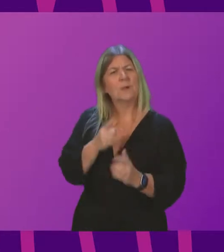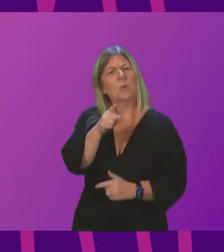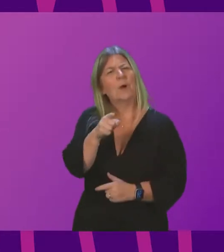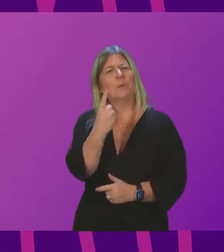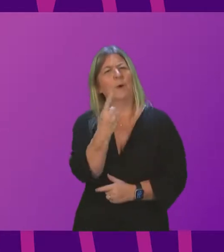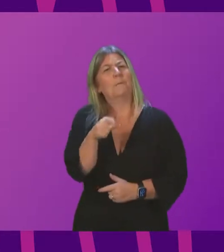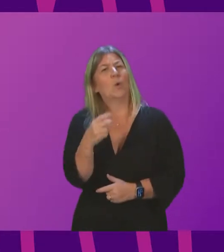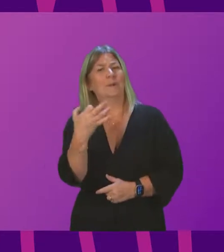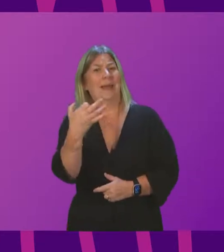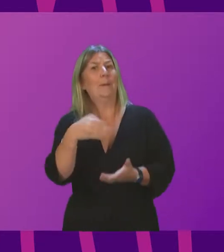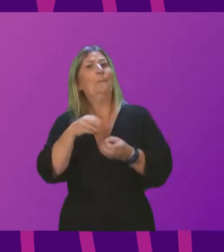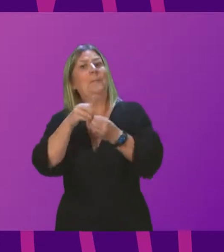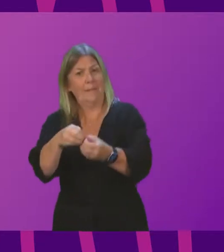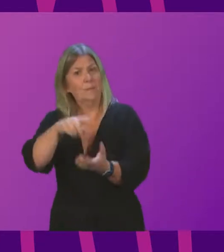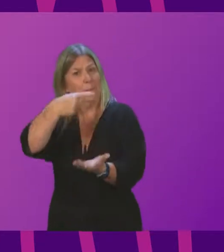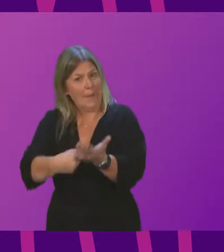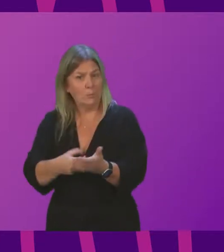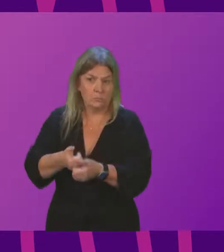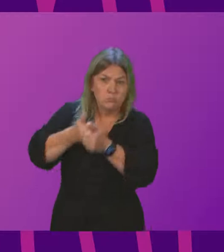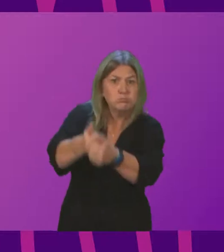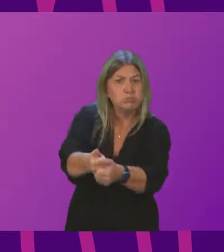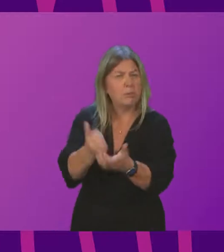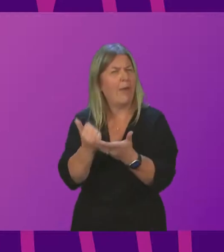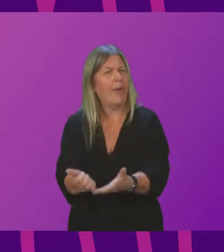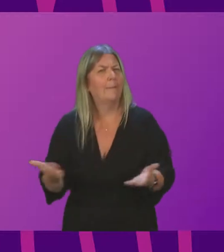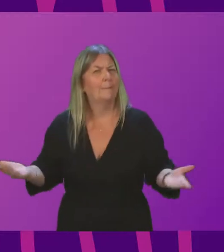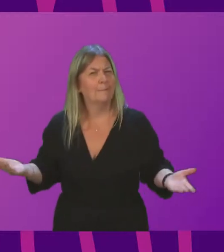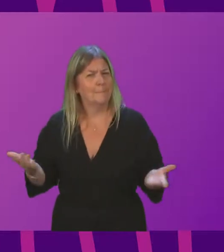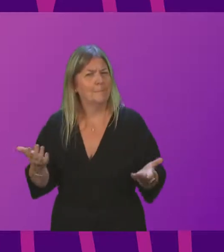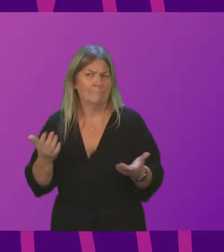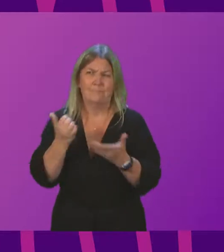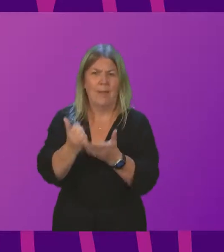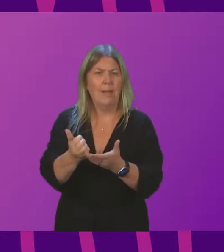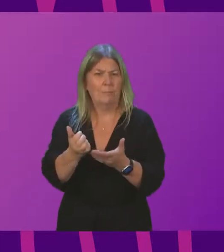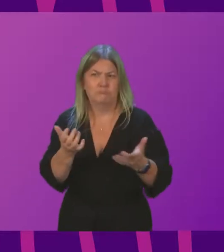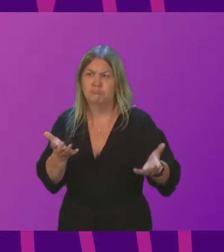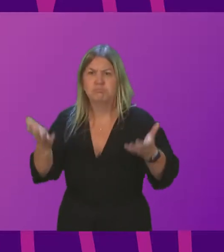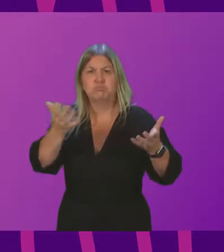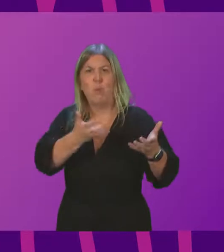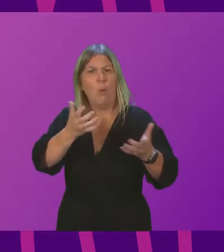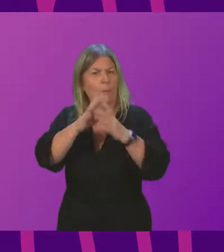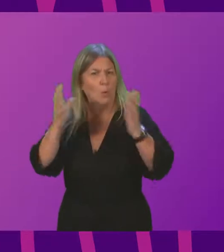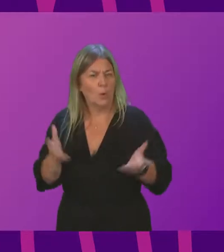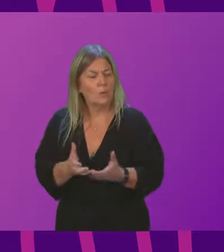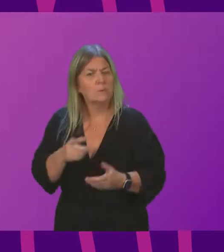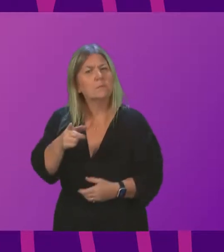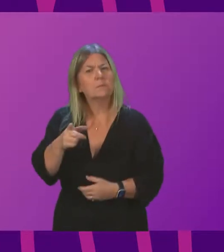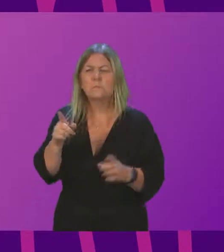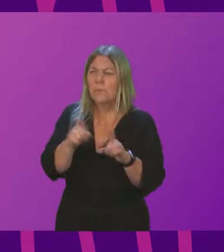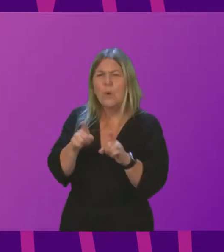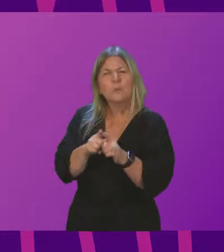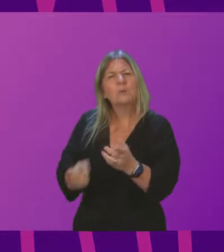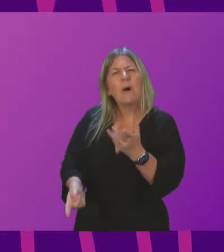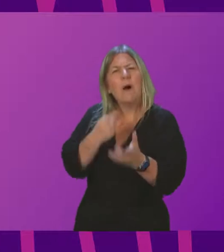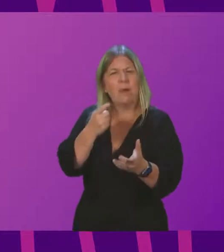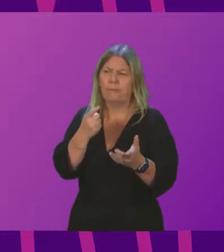which will be beneficial in fighting climate change. We also welcome the Scottish Government's commitment for further AICS funding,